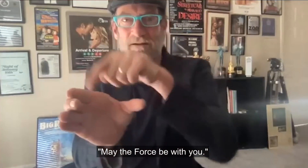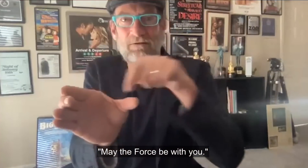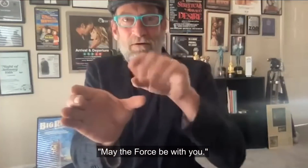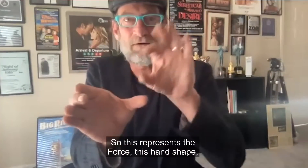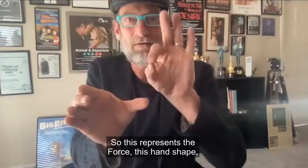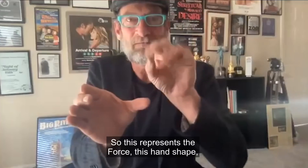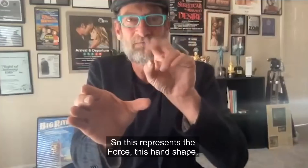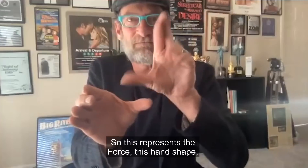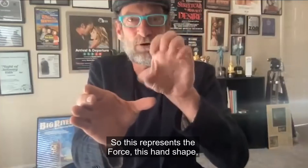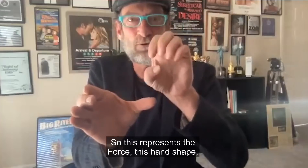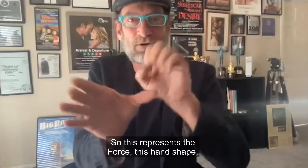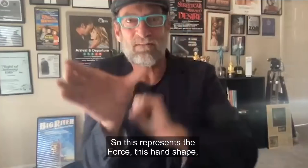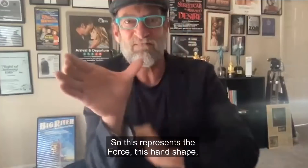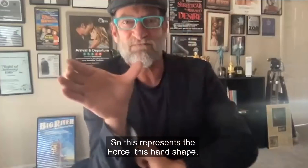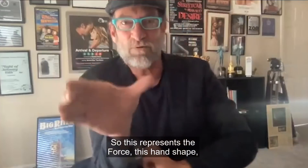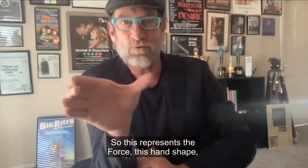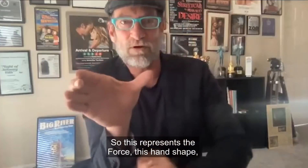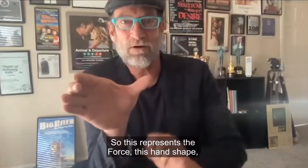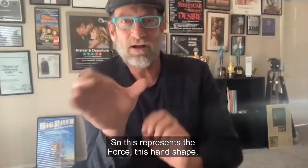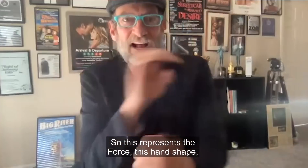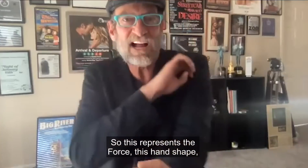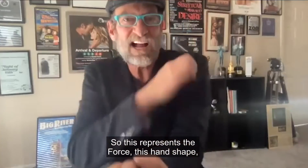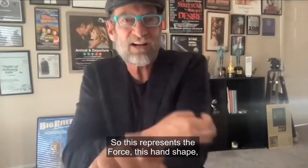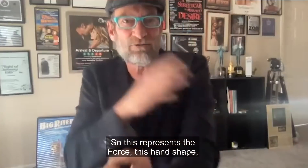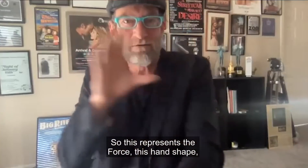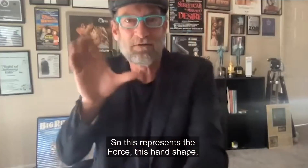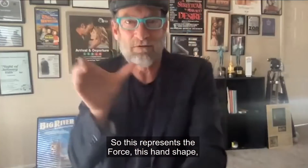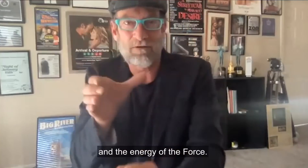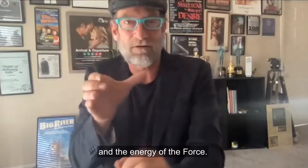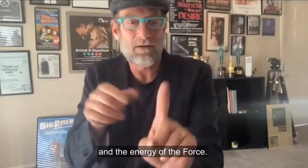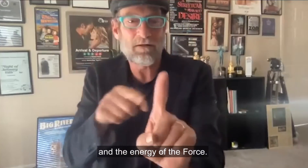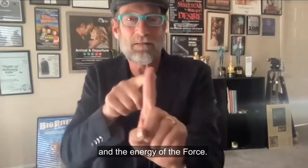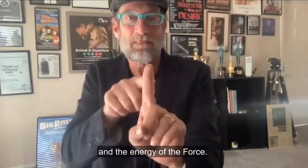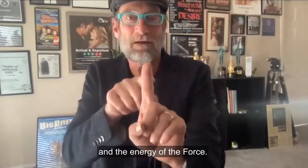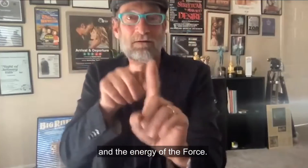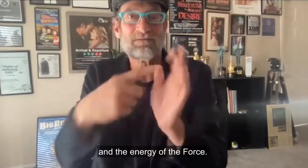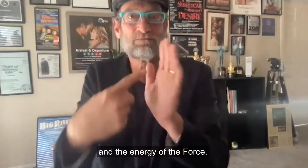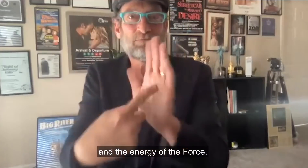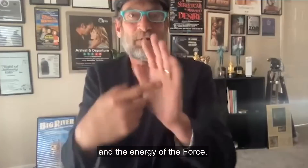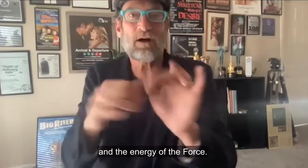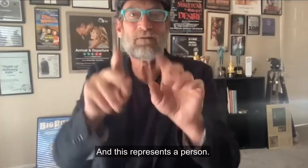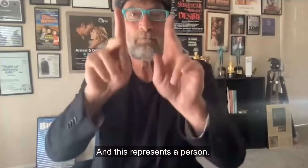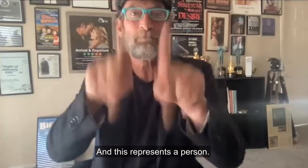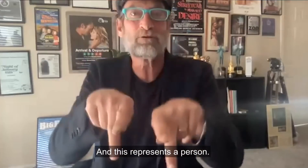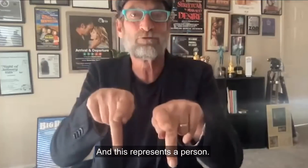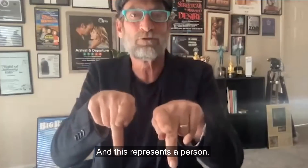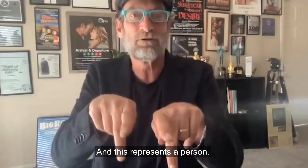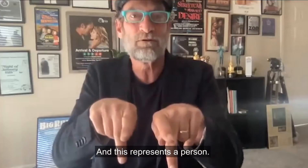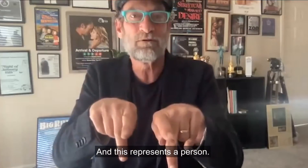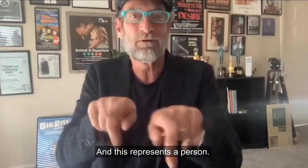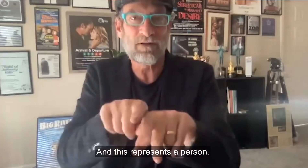So this represents the force, this hand shape, and the energy of the force. And this represents a person.